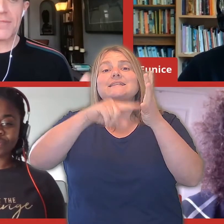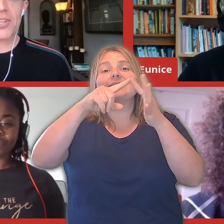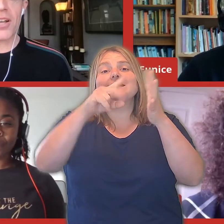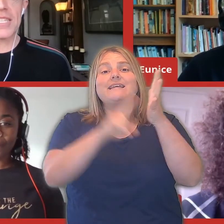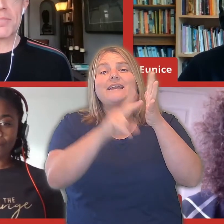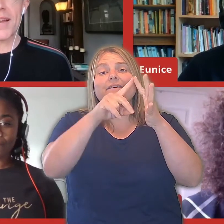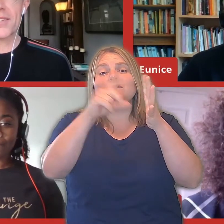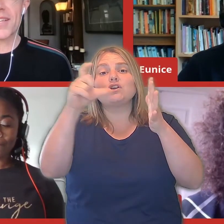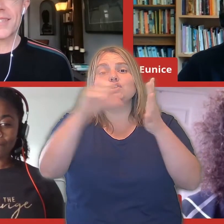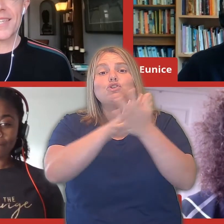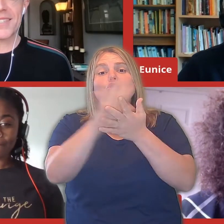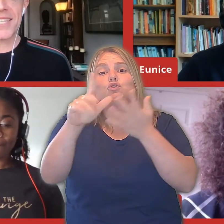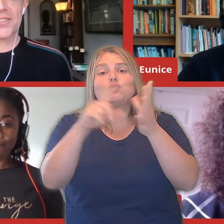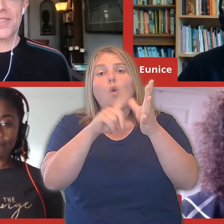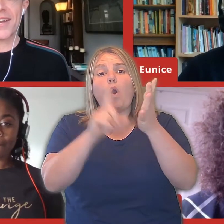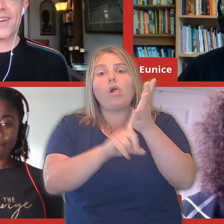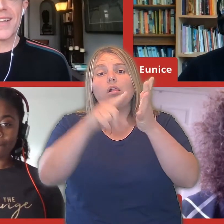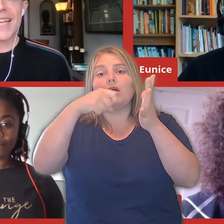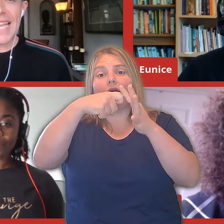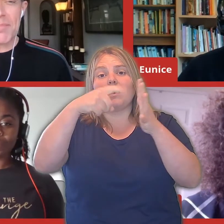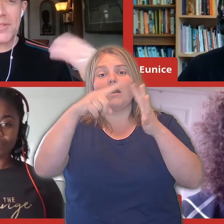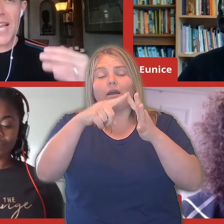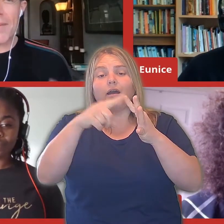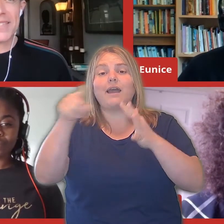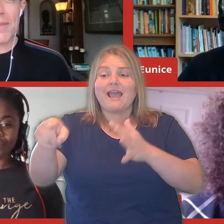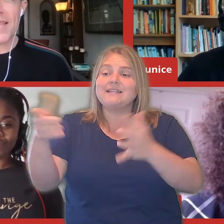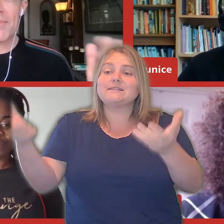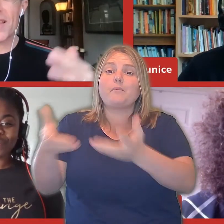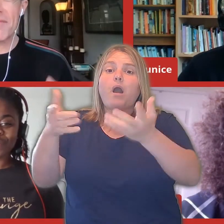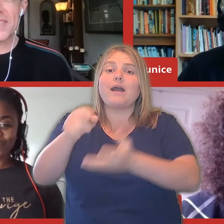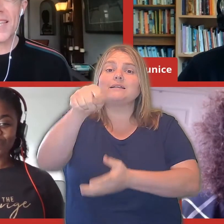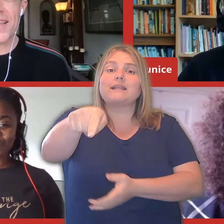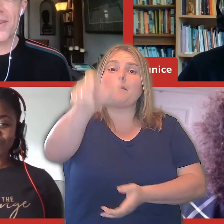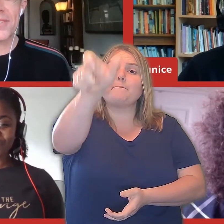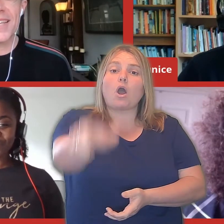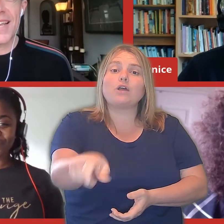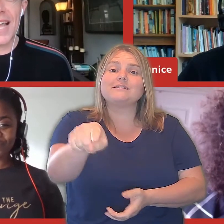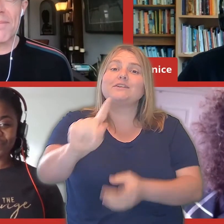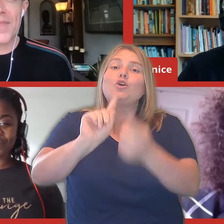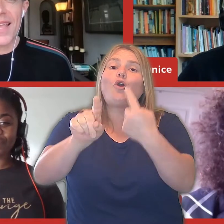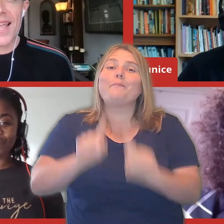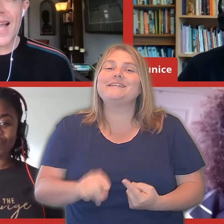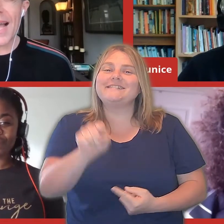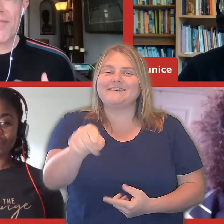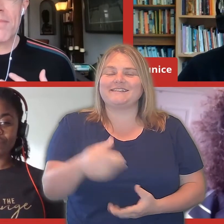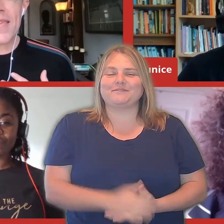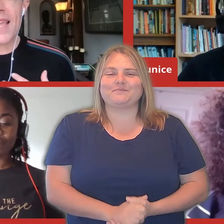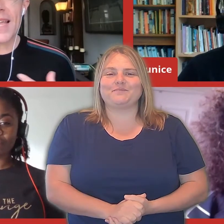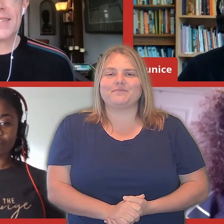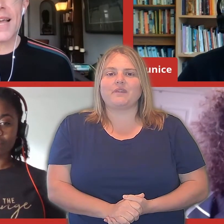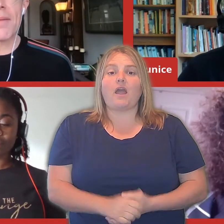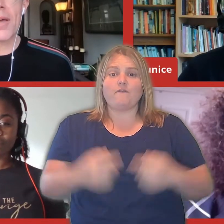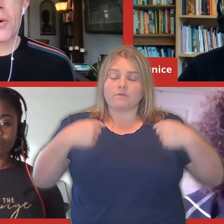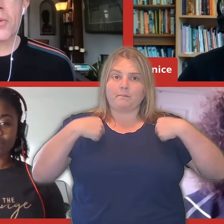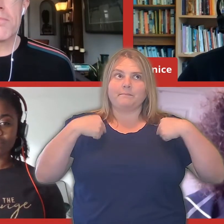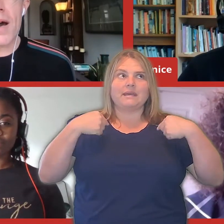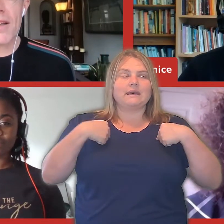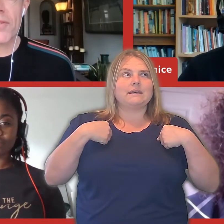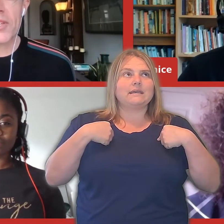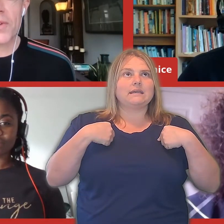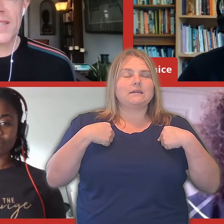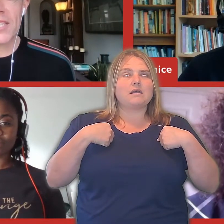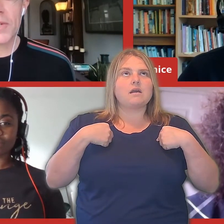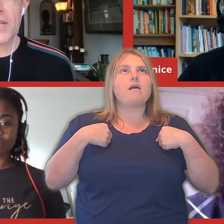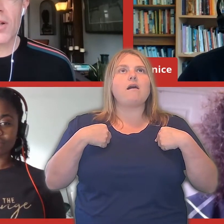Steve Chalk inspires Tizz Tizzard there. Keep those comments coming in. We'd love to see those. For me, it's an old